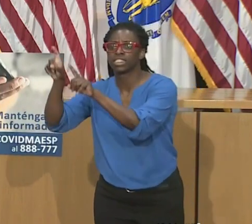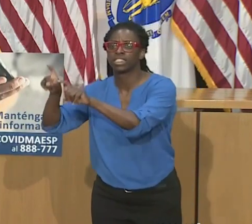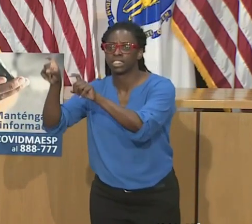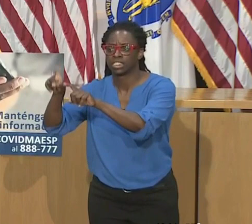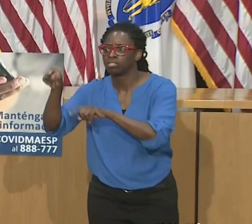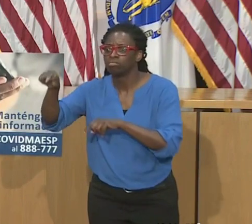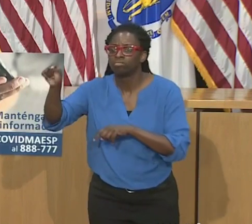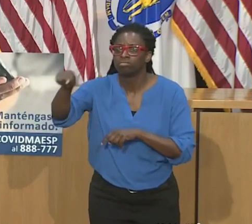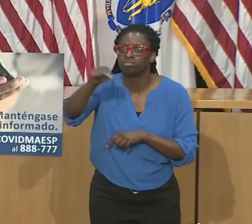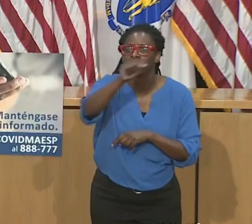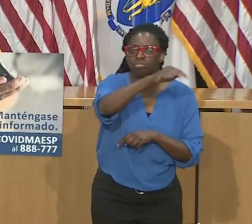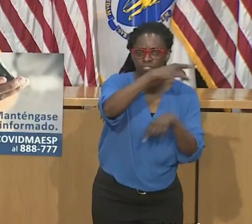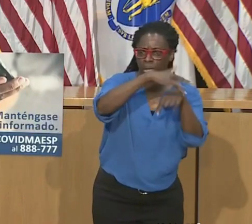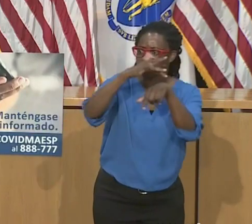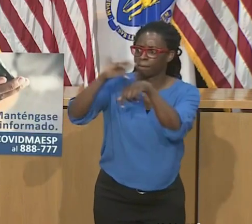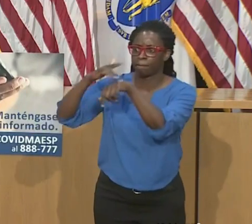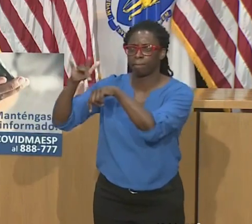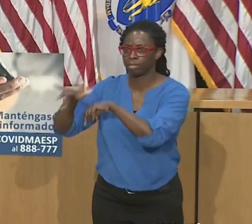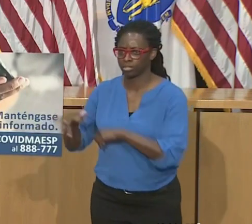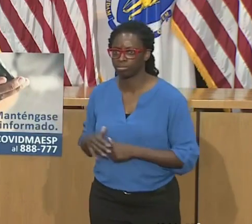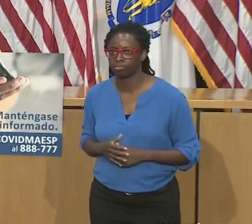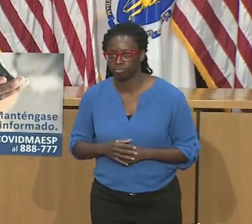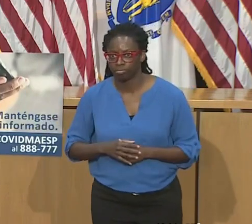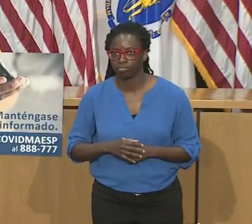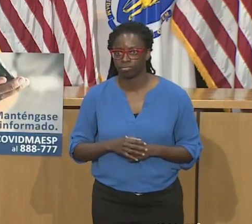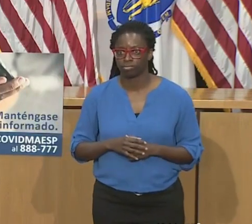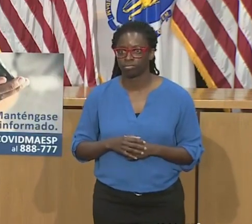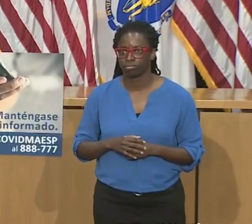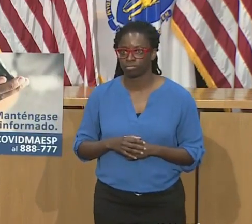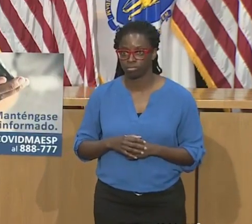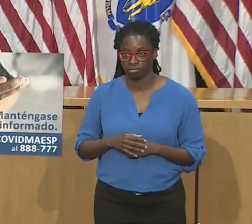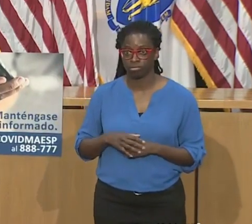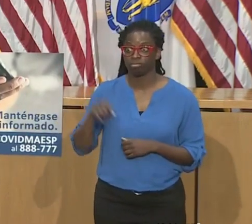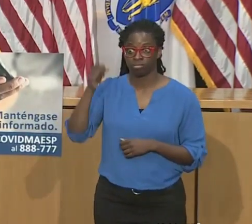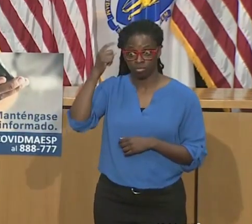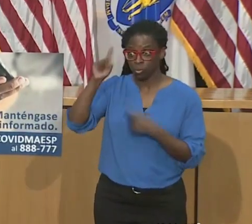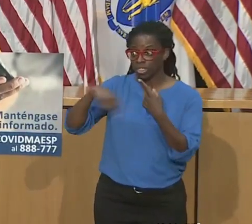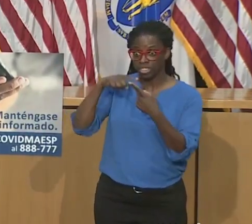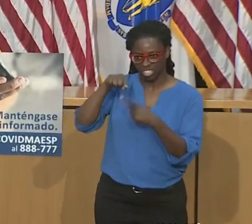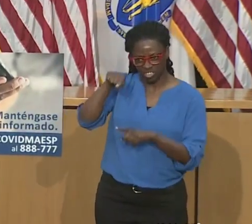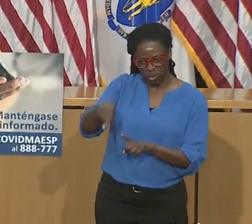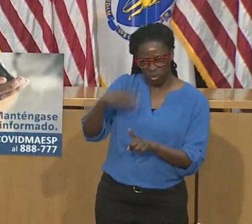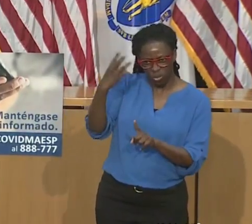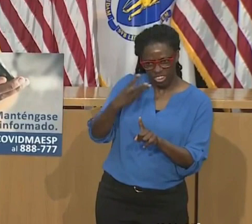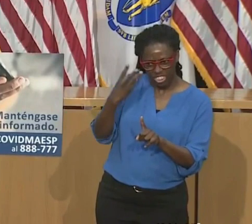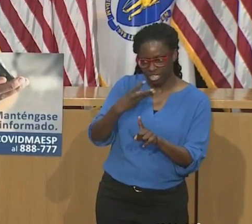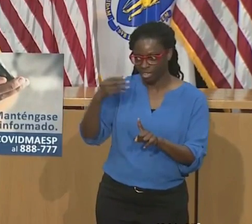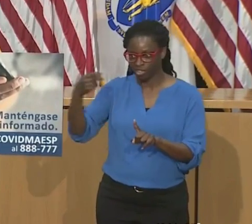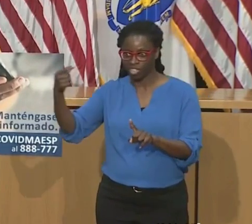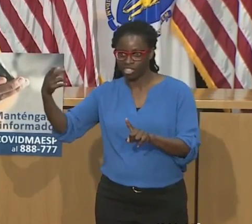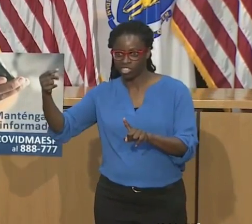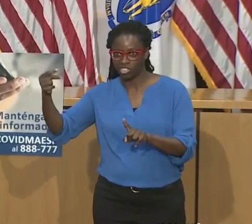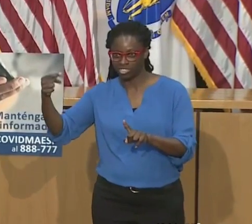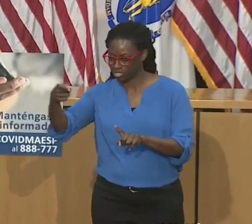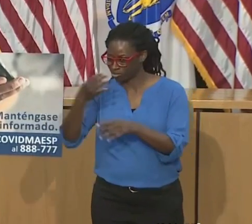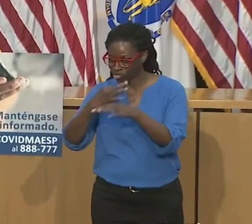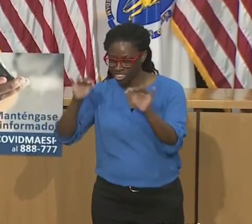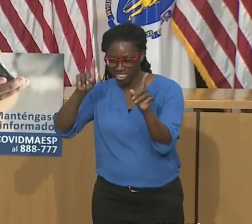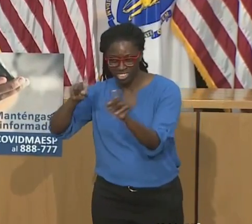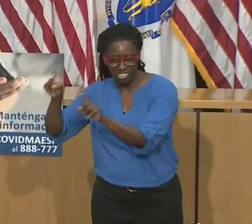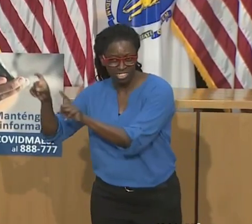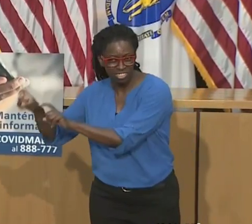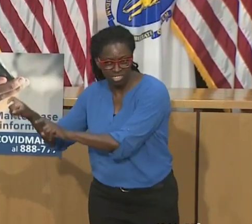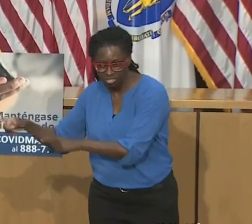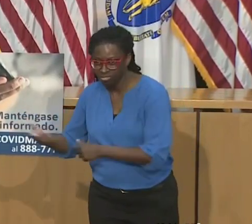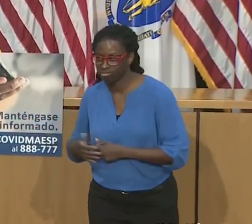Massachusetts on Wednesday, June 17th and Thursday, June 18th. We're urging anyone who has attended a large